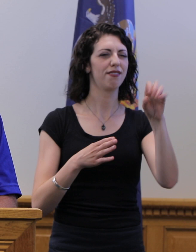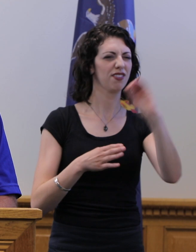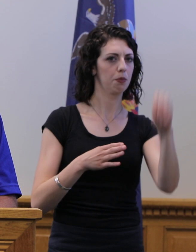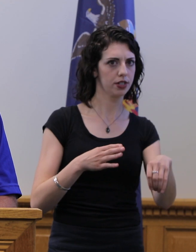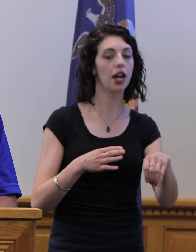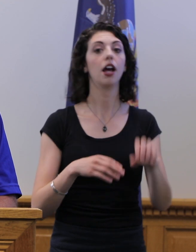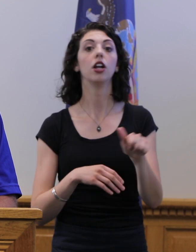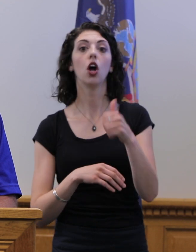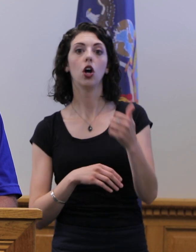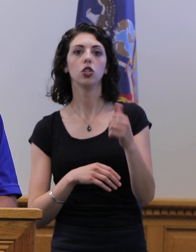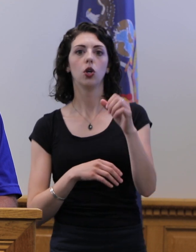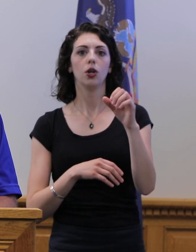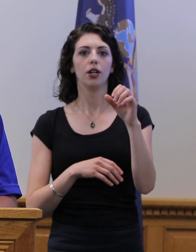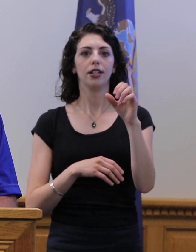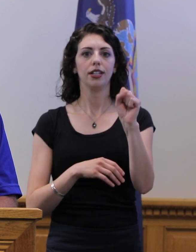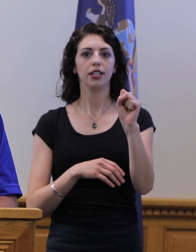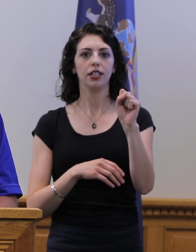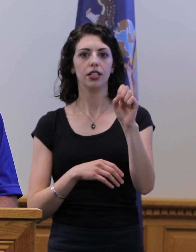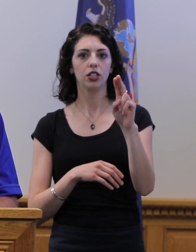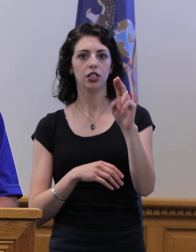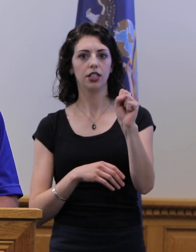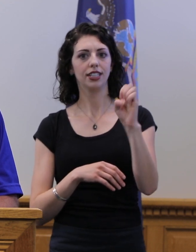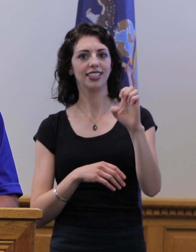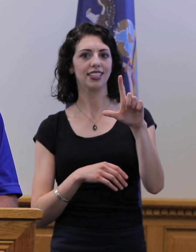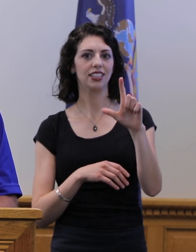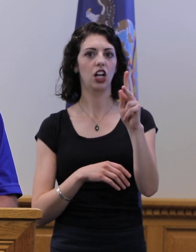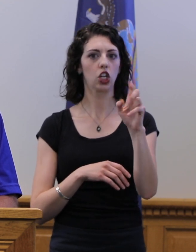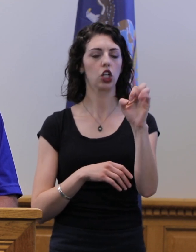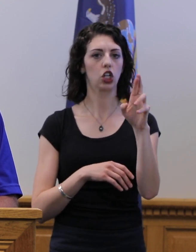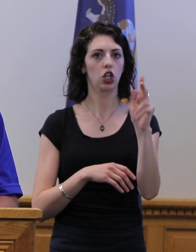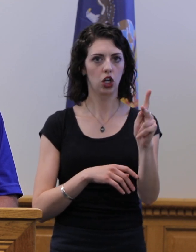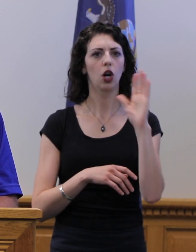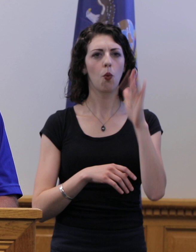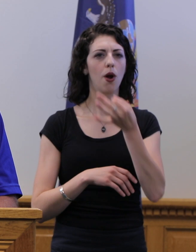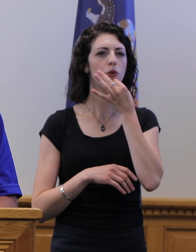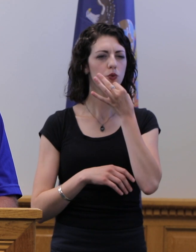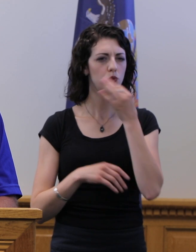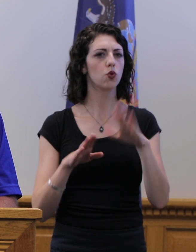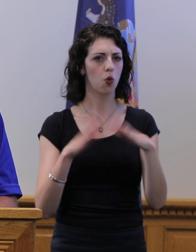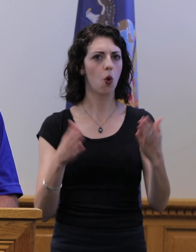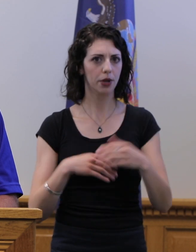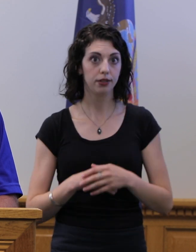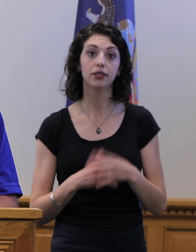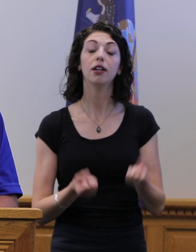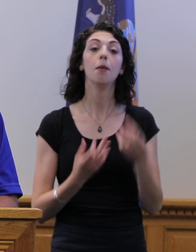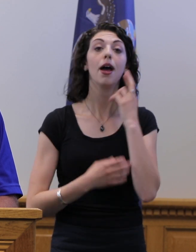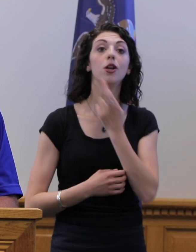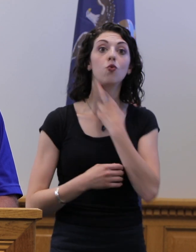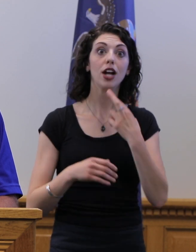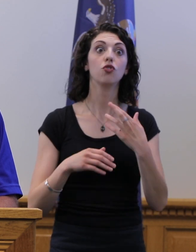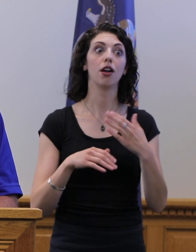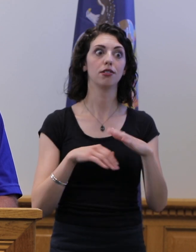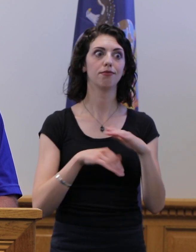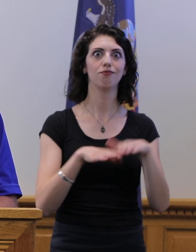Shores State Park will open to campers very soon. Many more of our restaurants are back in business this week, some for indoor